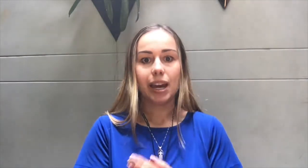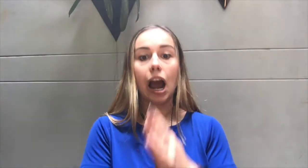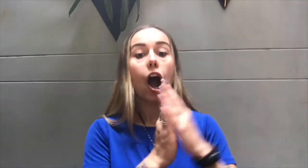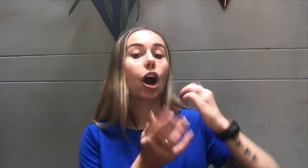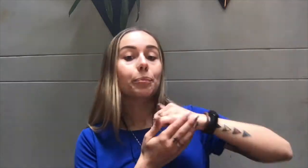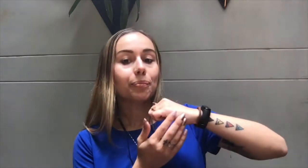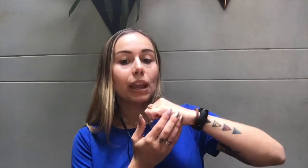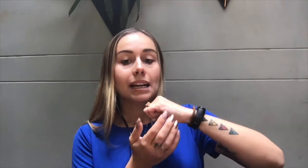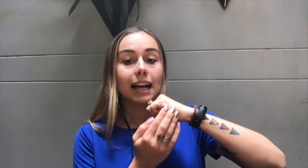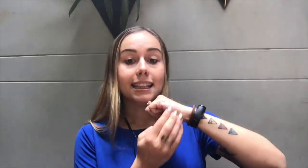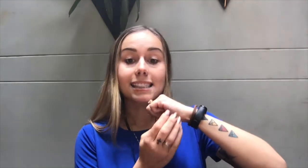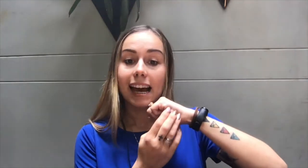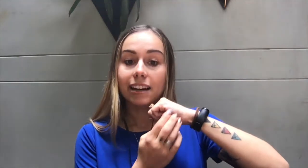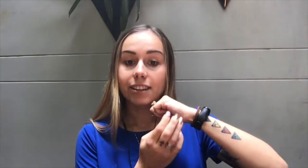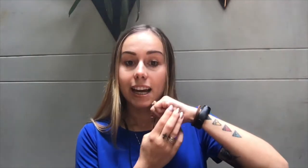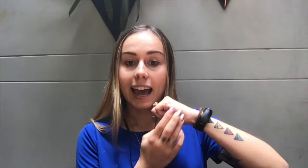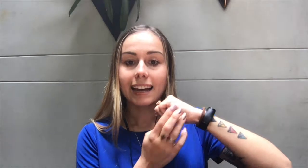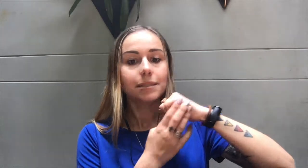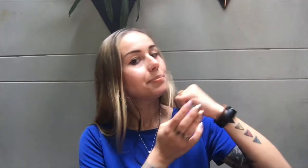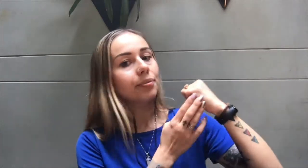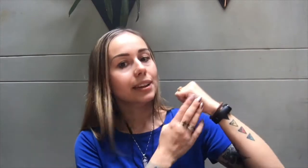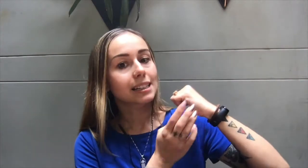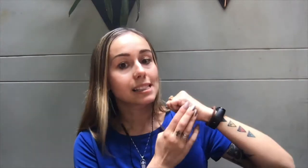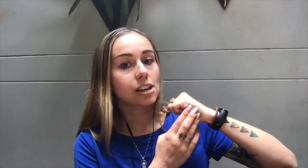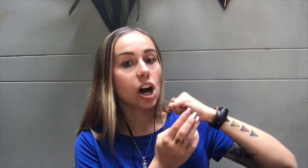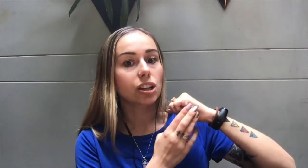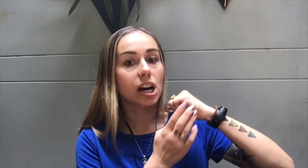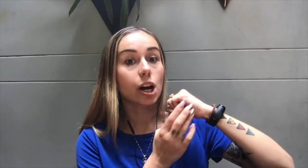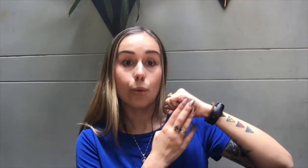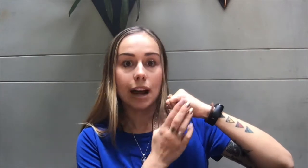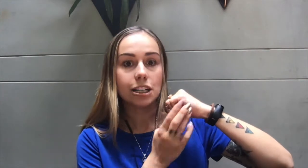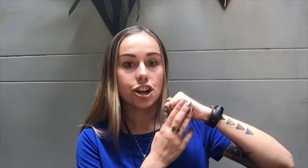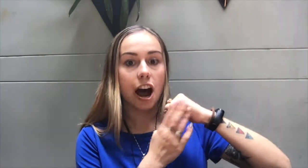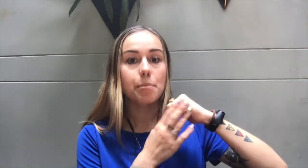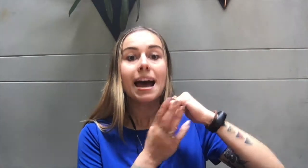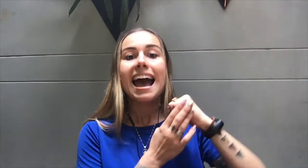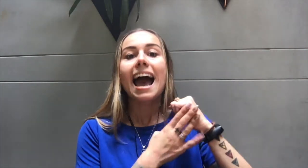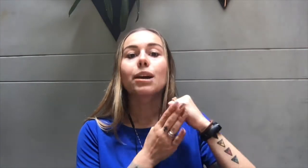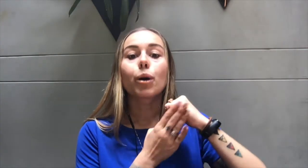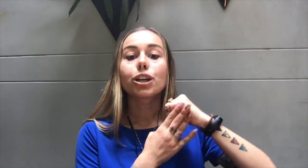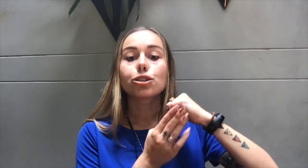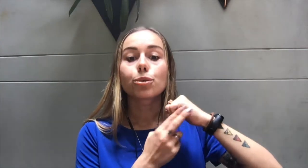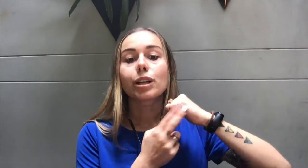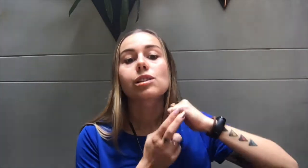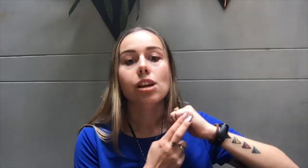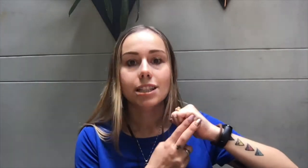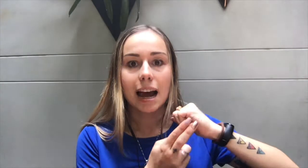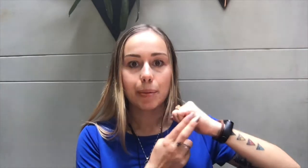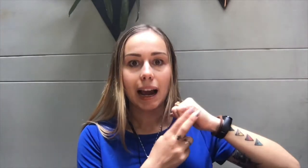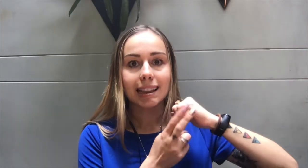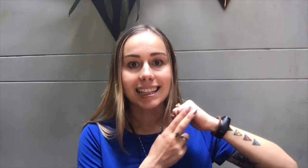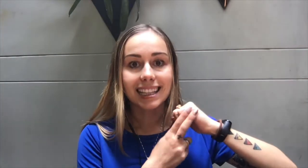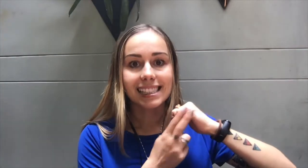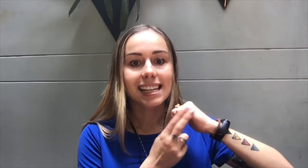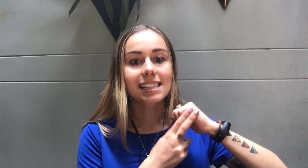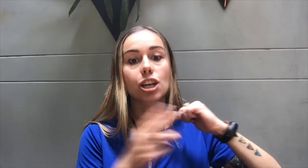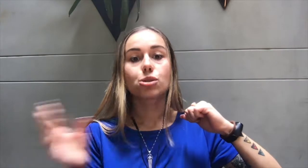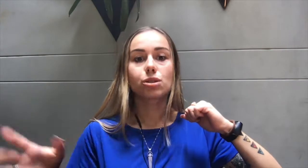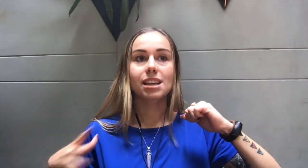are the side of the hand. This is called a karate chop. And what you do when you start tapping on this is you say